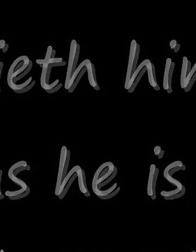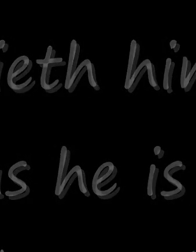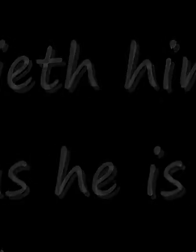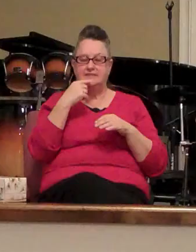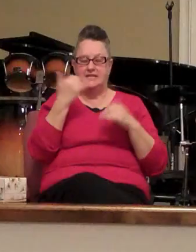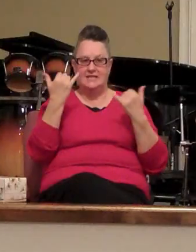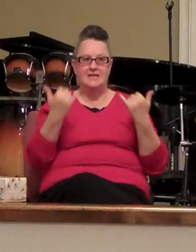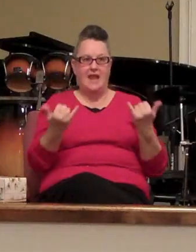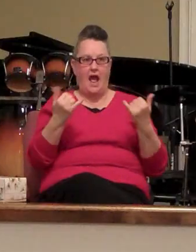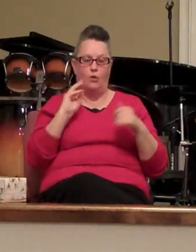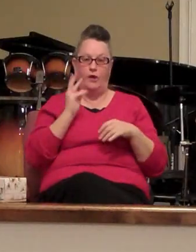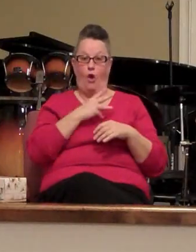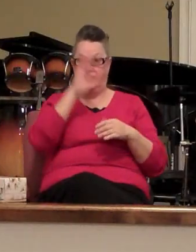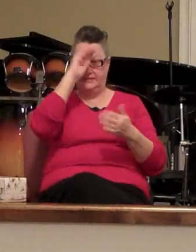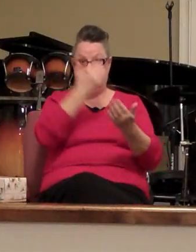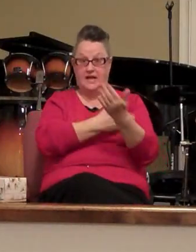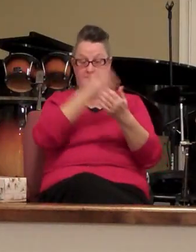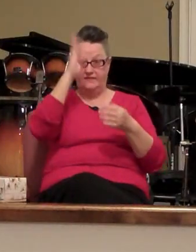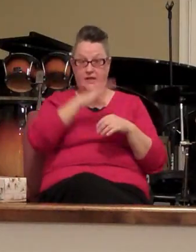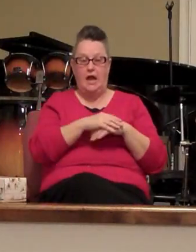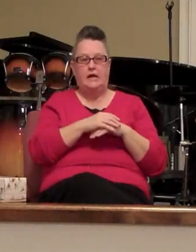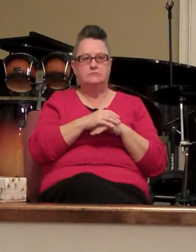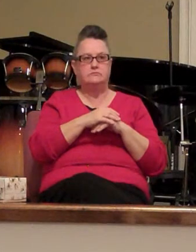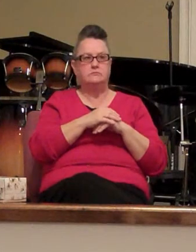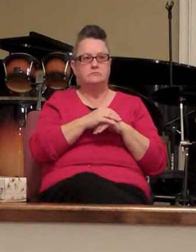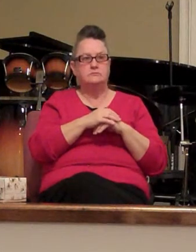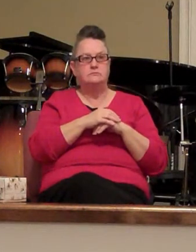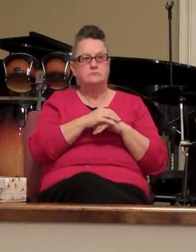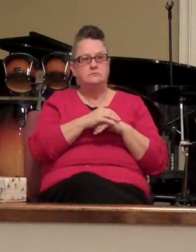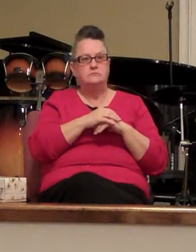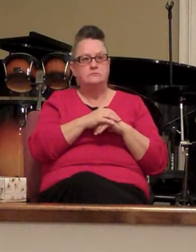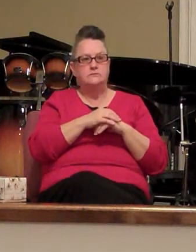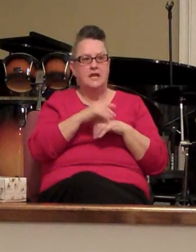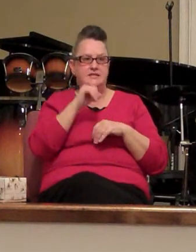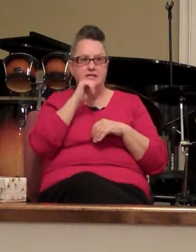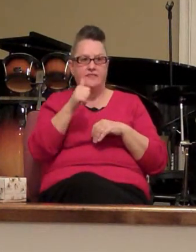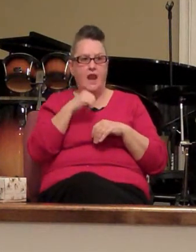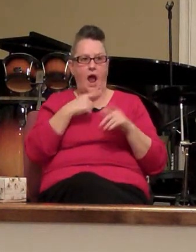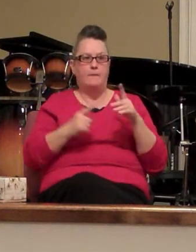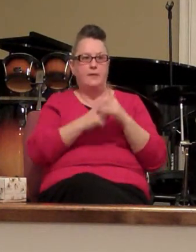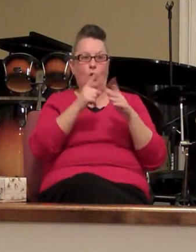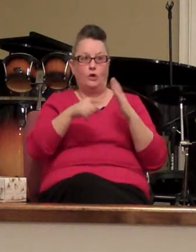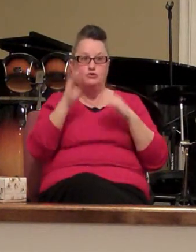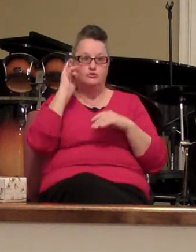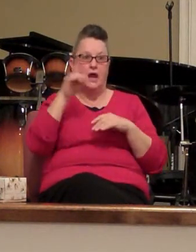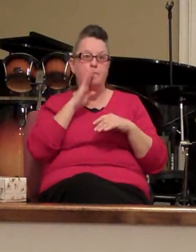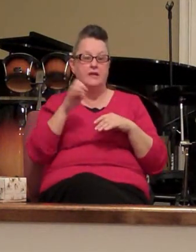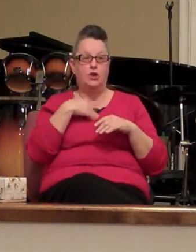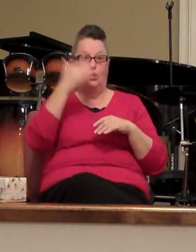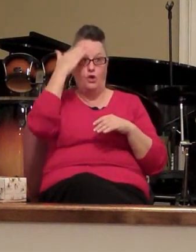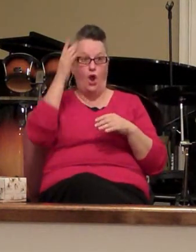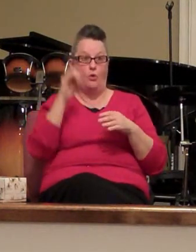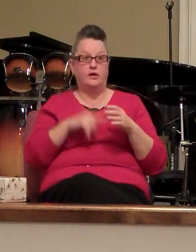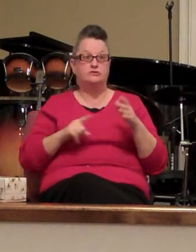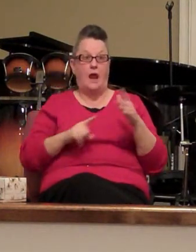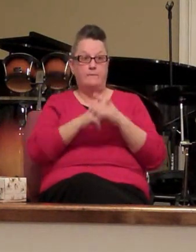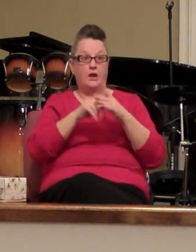sons of God and it does not yet appear when we shall be but we know that when He shall appear we shall be